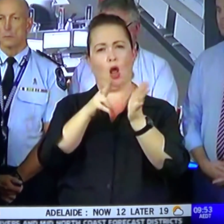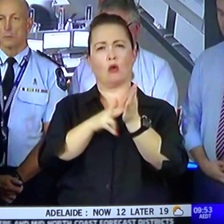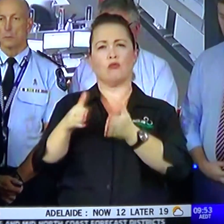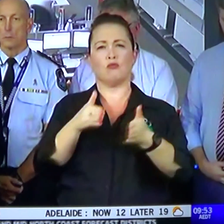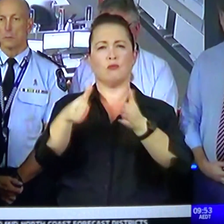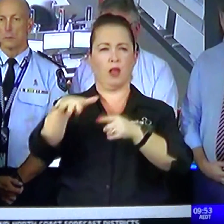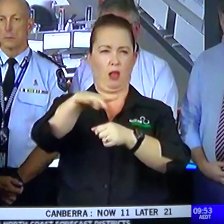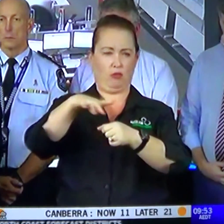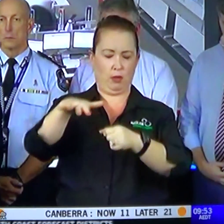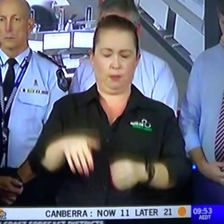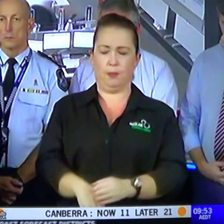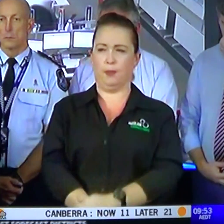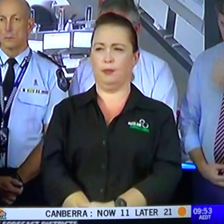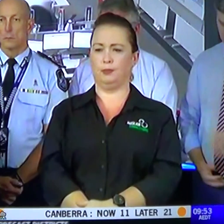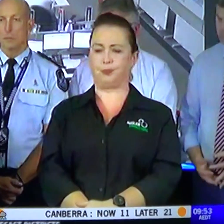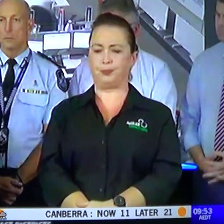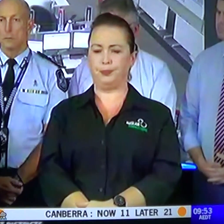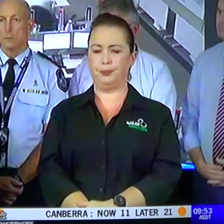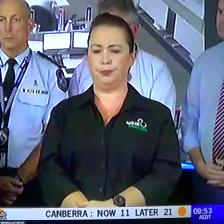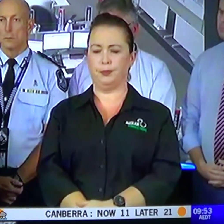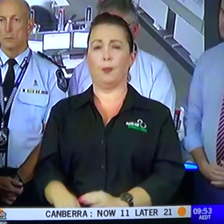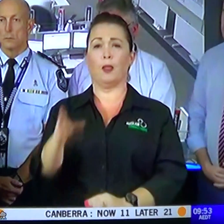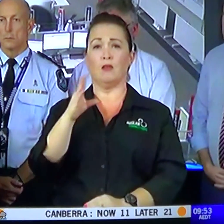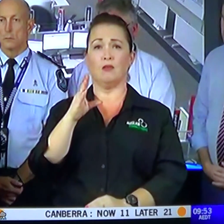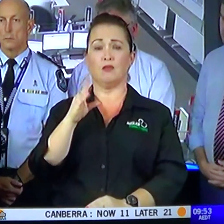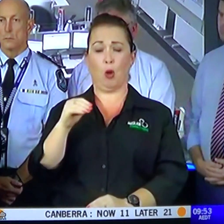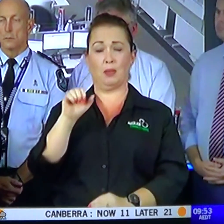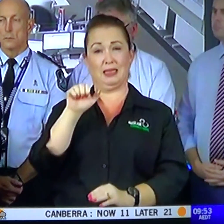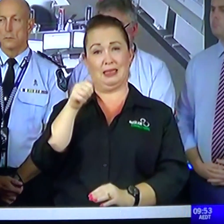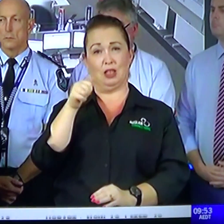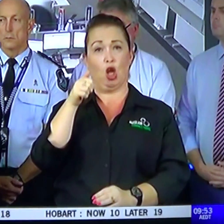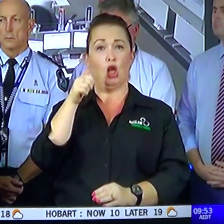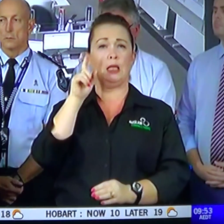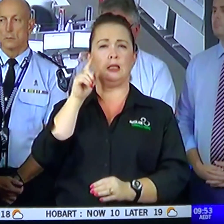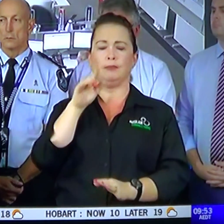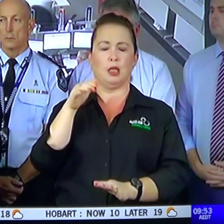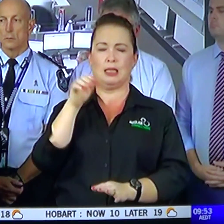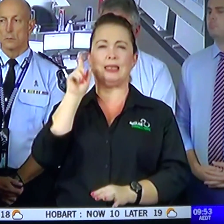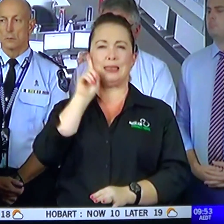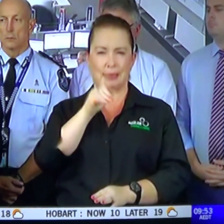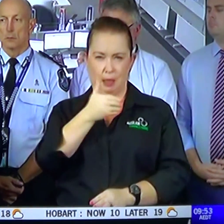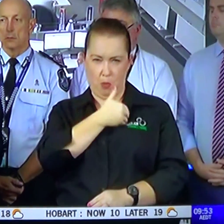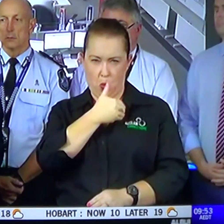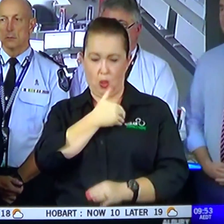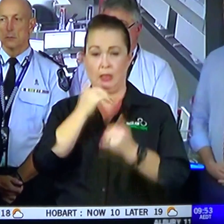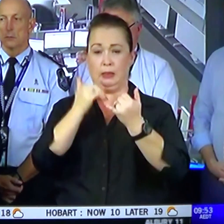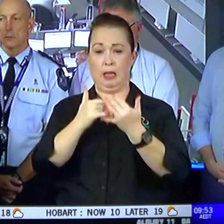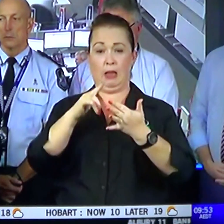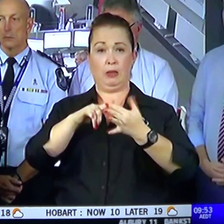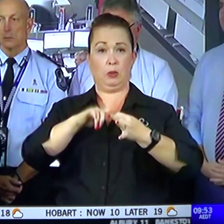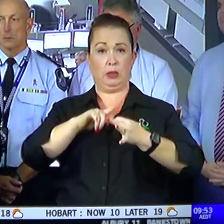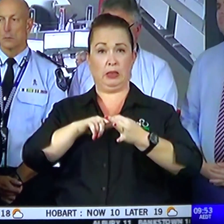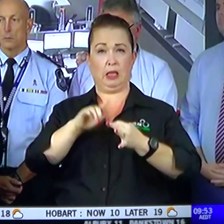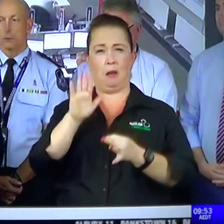We've also had since 6 o'clock this morning, sorry, yesterday morning in the south-east part of the state, some 108